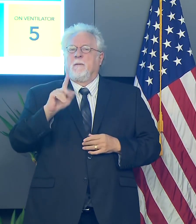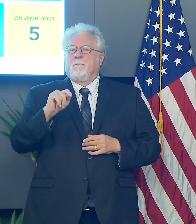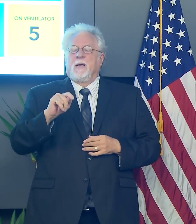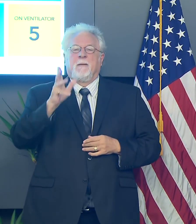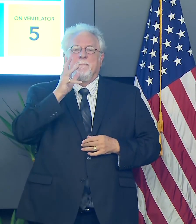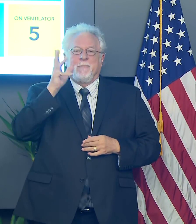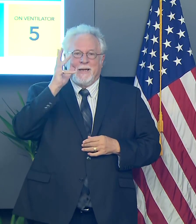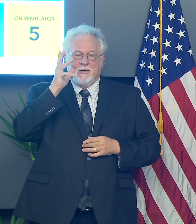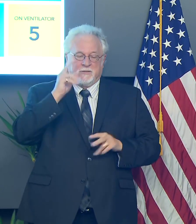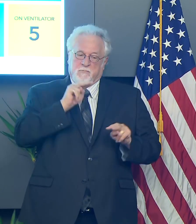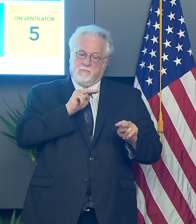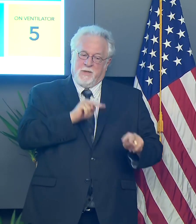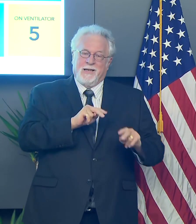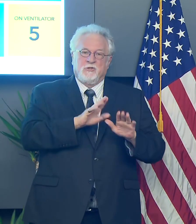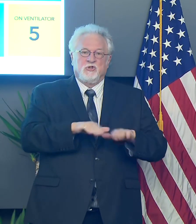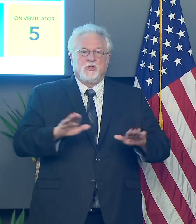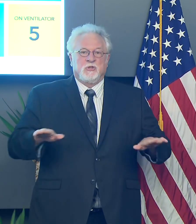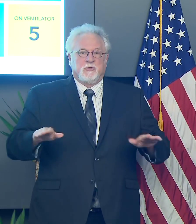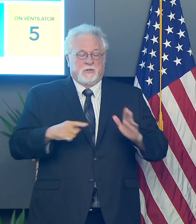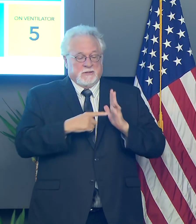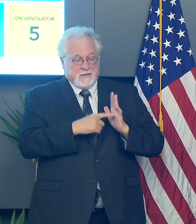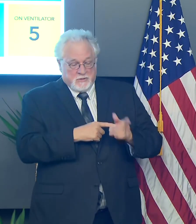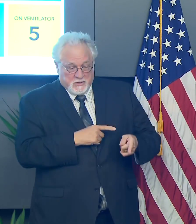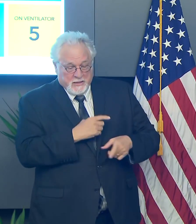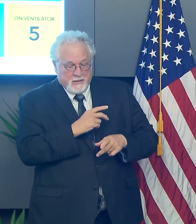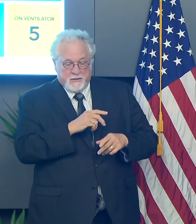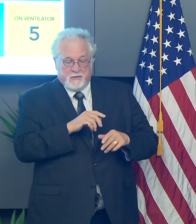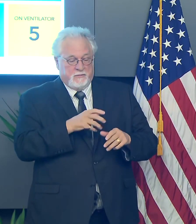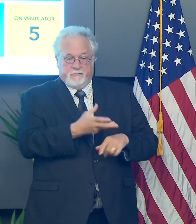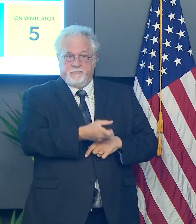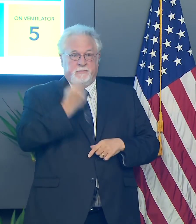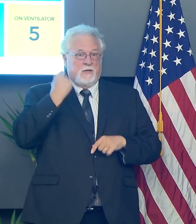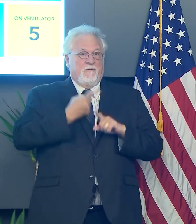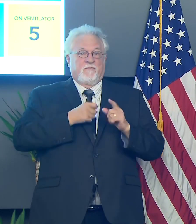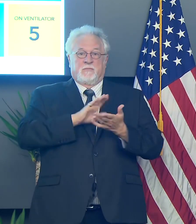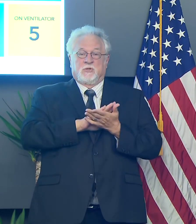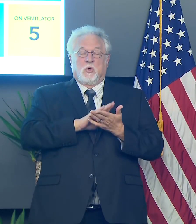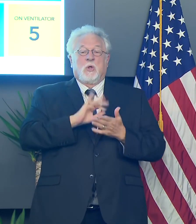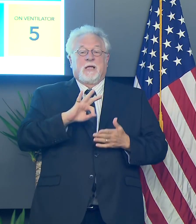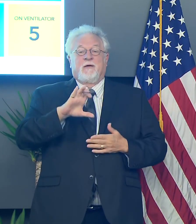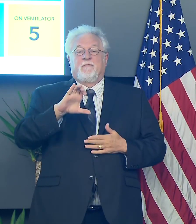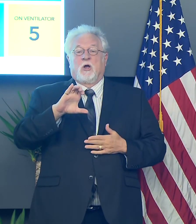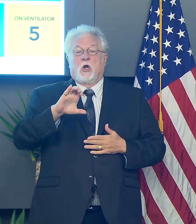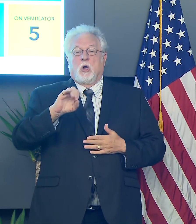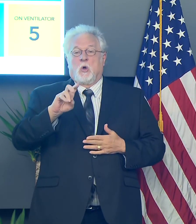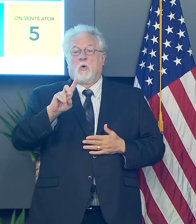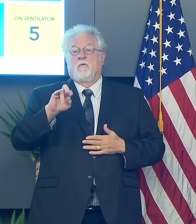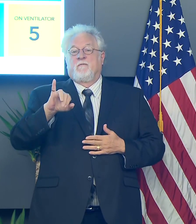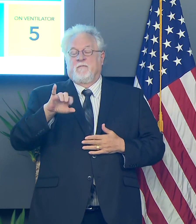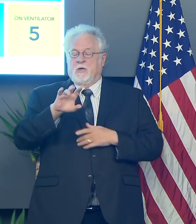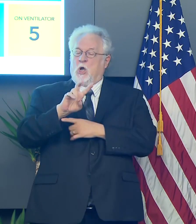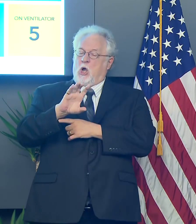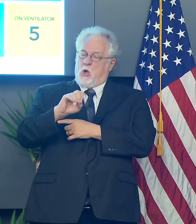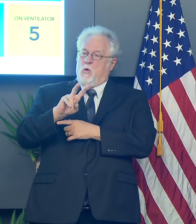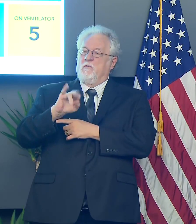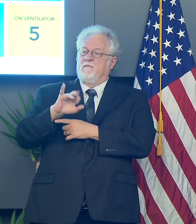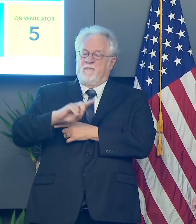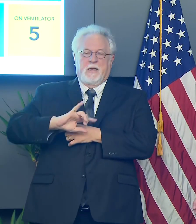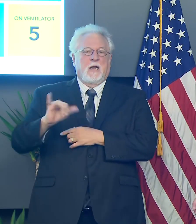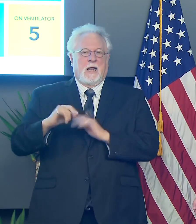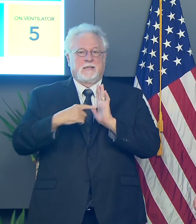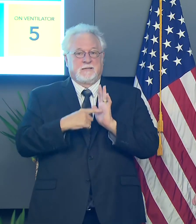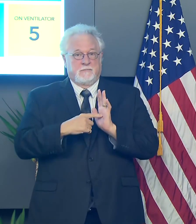but the parents should be monitoring their children's symptoms, keep them out of school if they're having COVID, uh, type symptoms. Um,